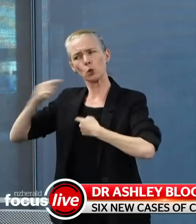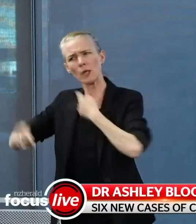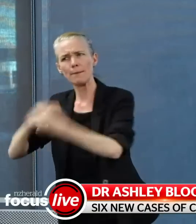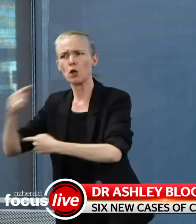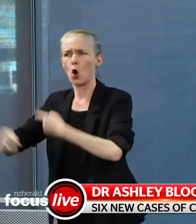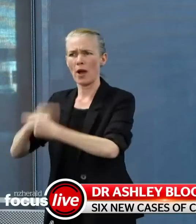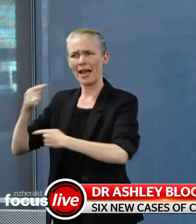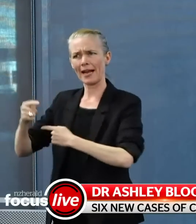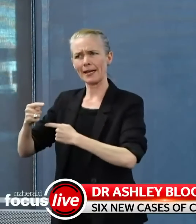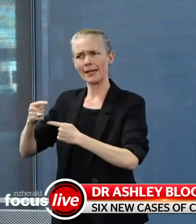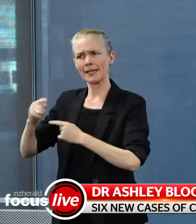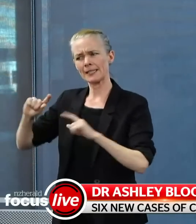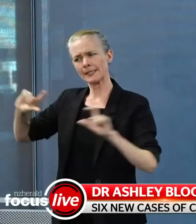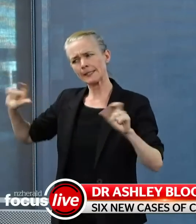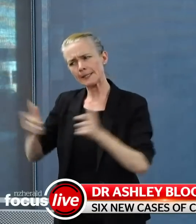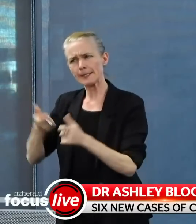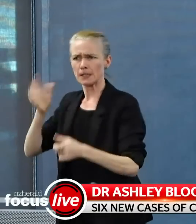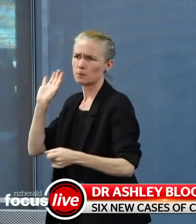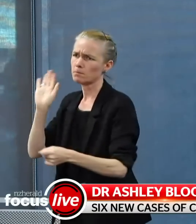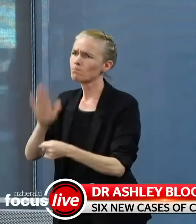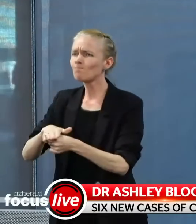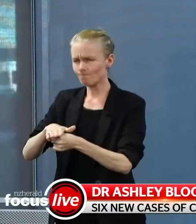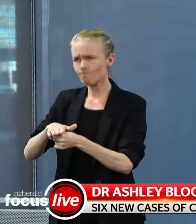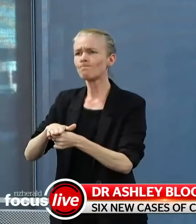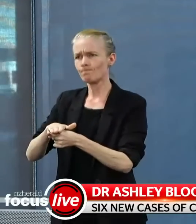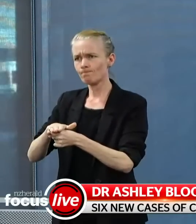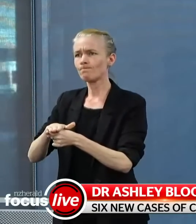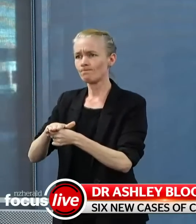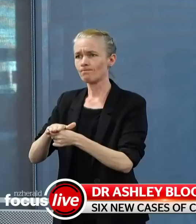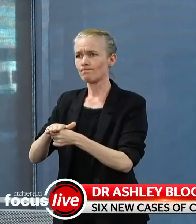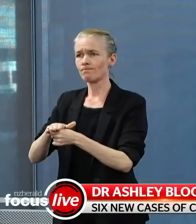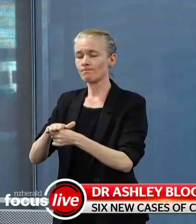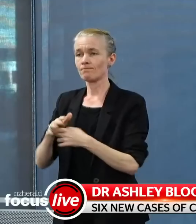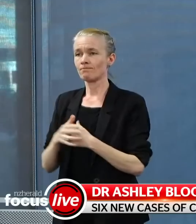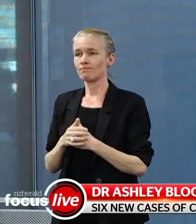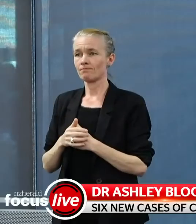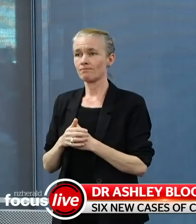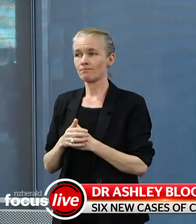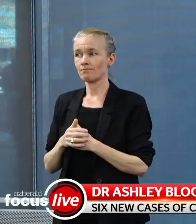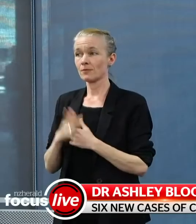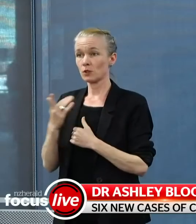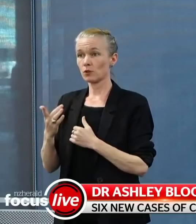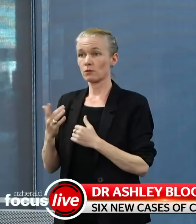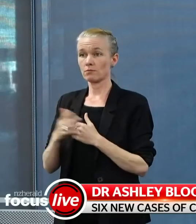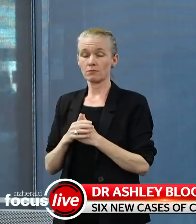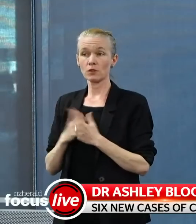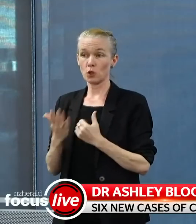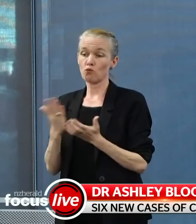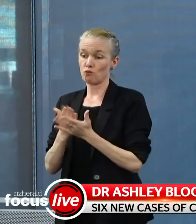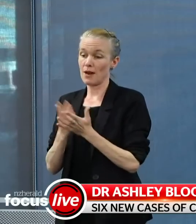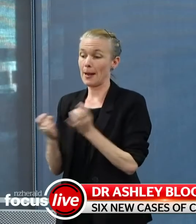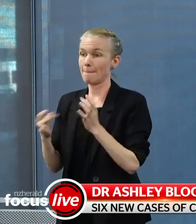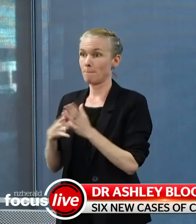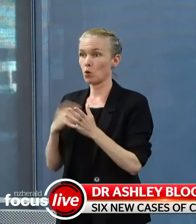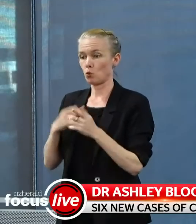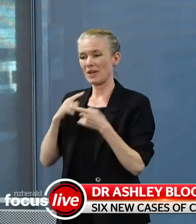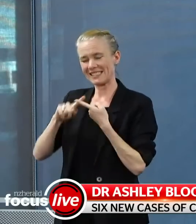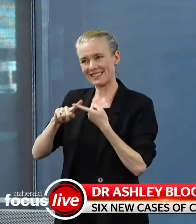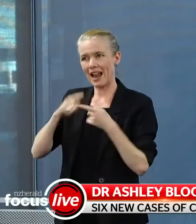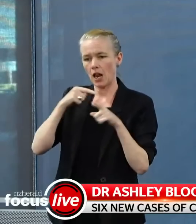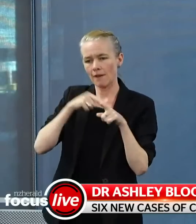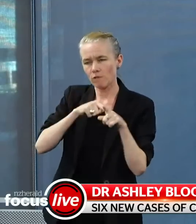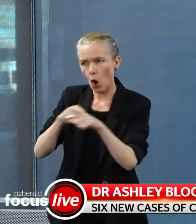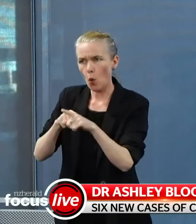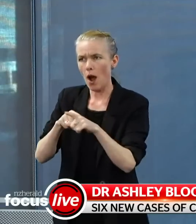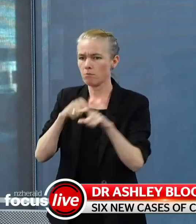confident we've got this outbreak well circled. I should say that this